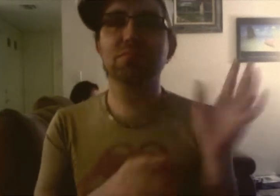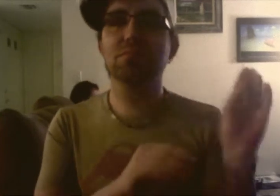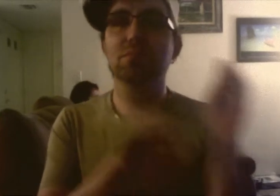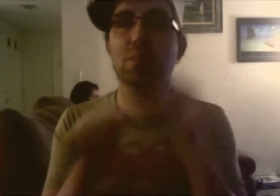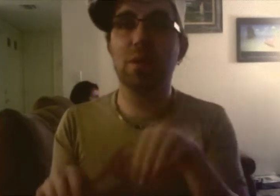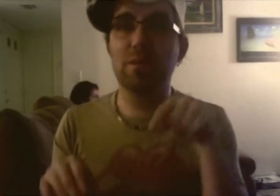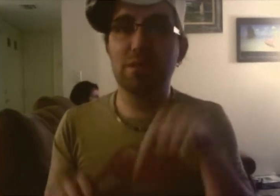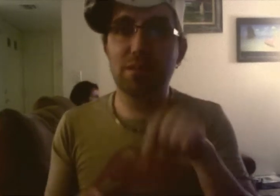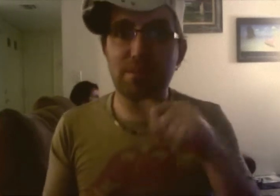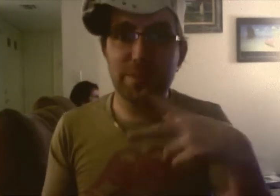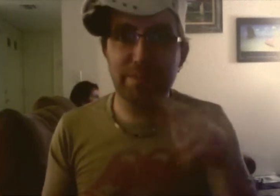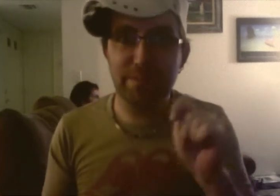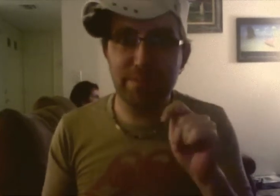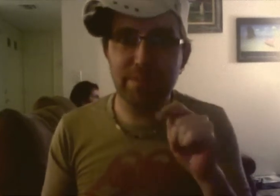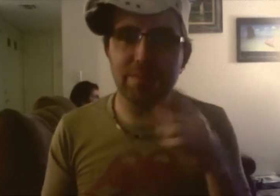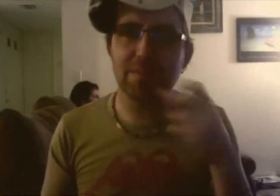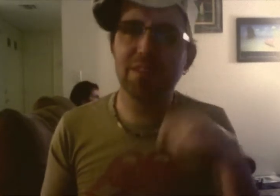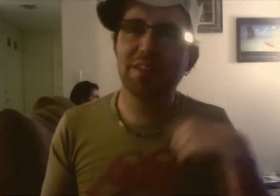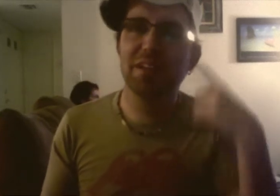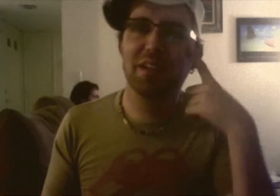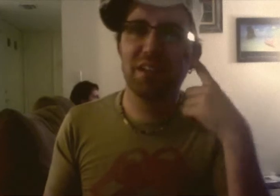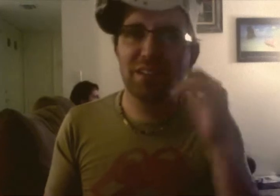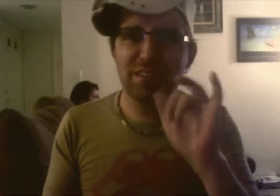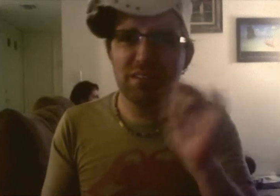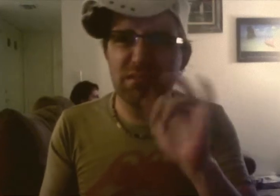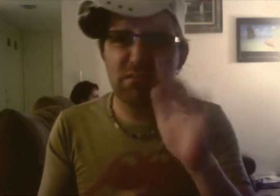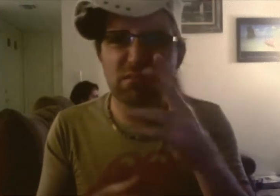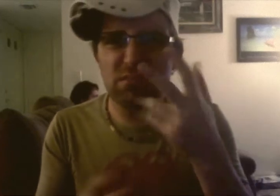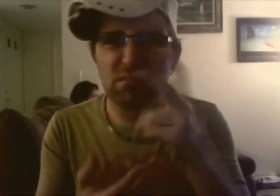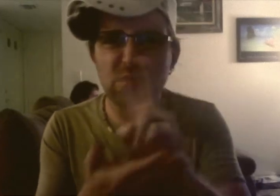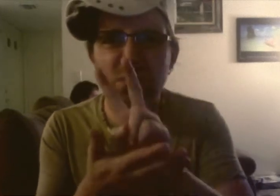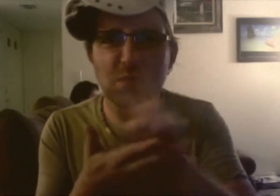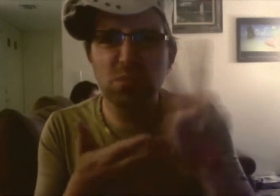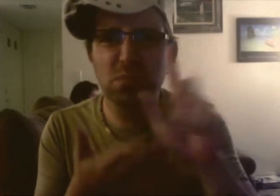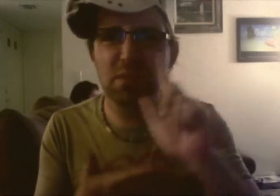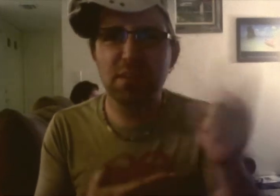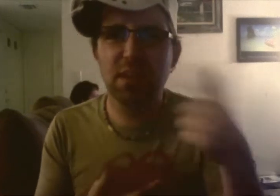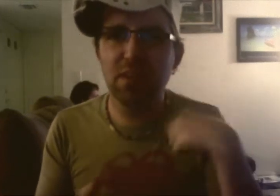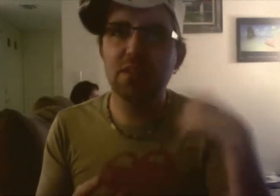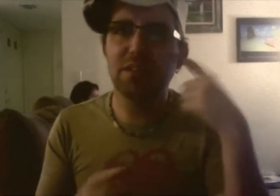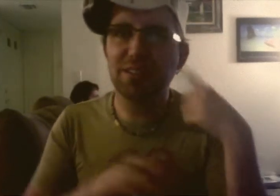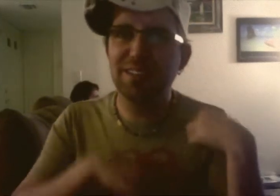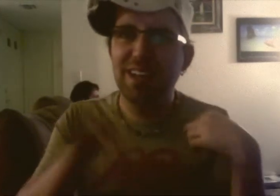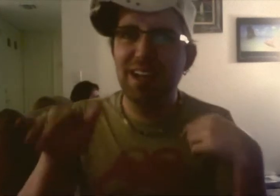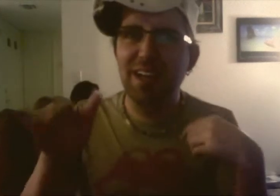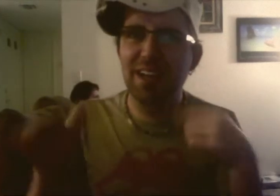Whoa. Wow. I forgot what you look like when you're like, that's like a rock troll. Pardon?